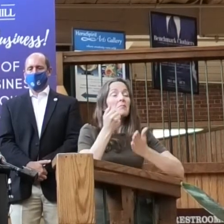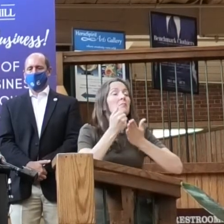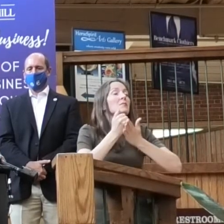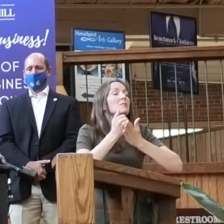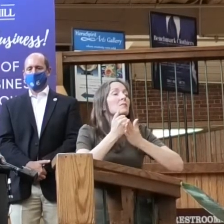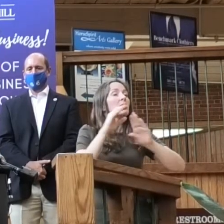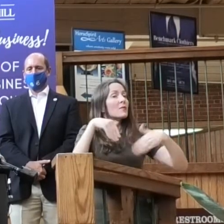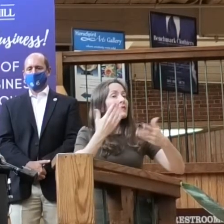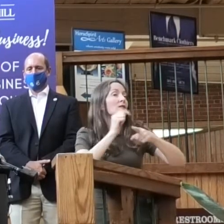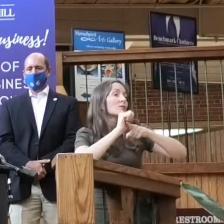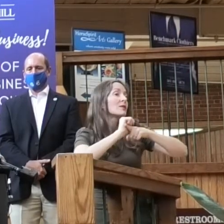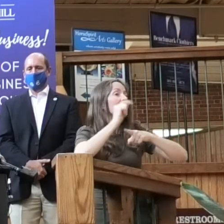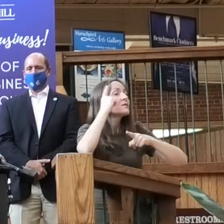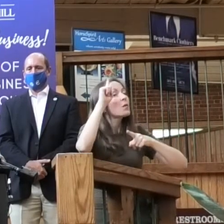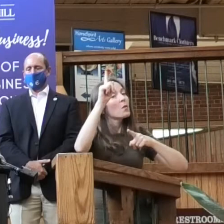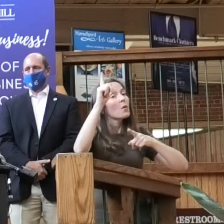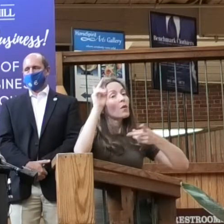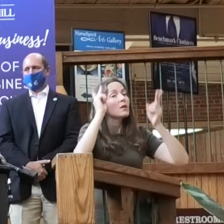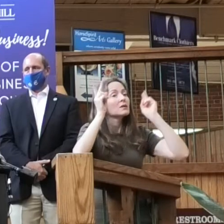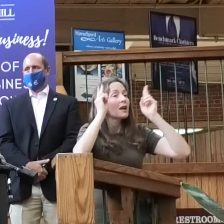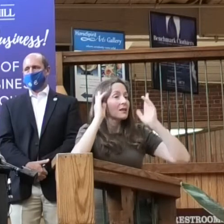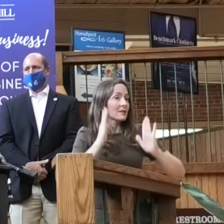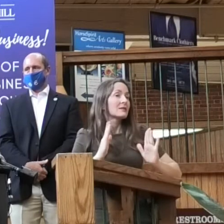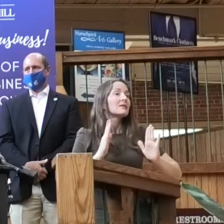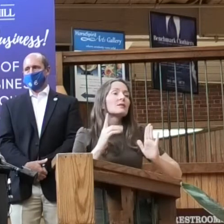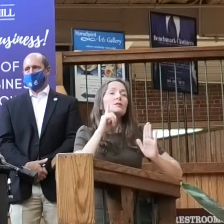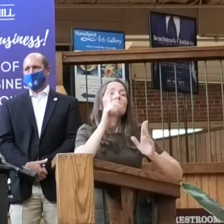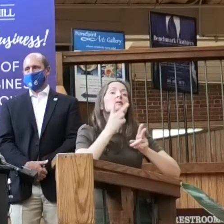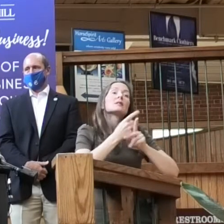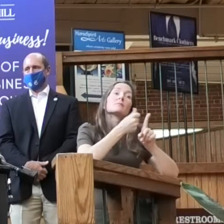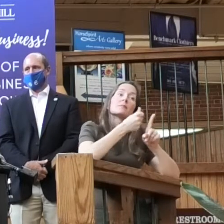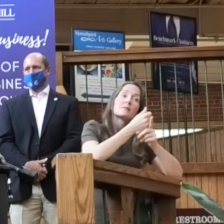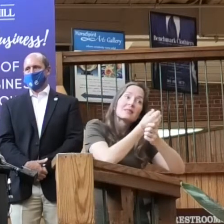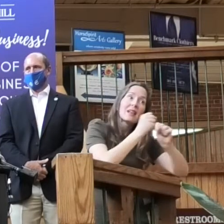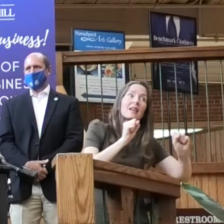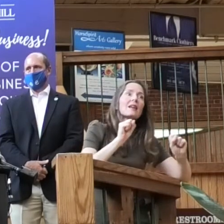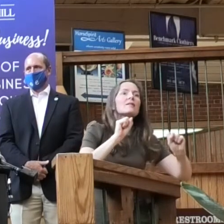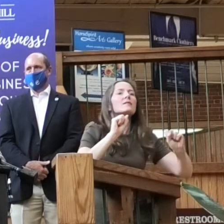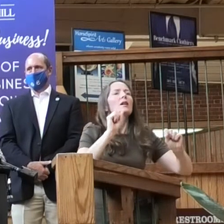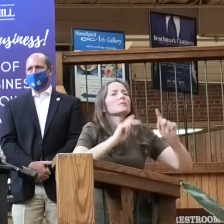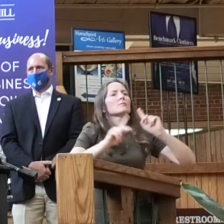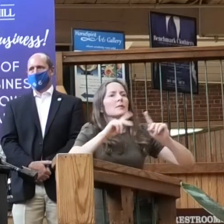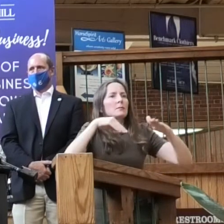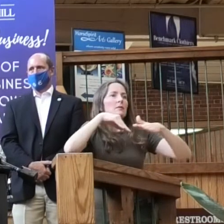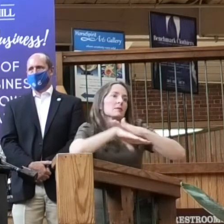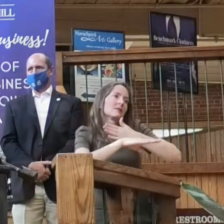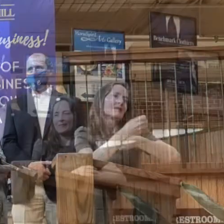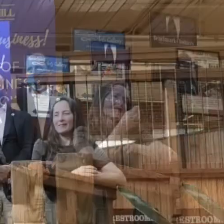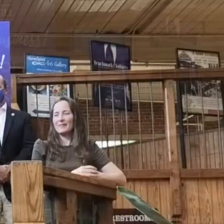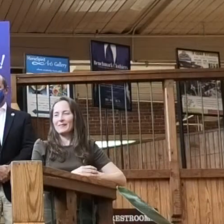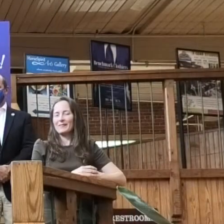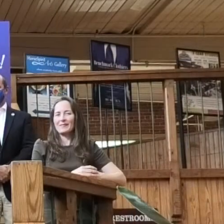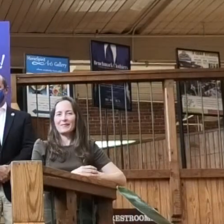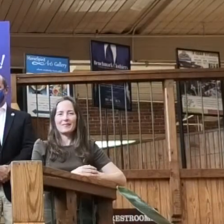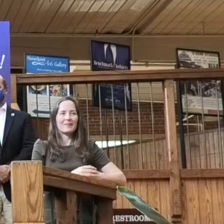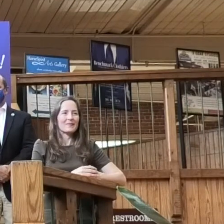to keep the guests and themselves safe. So we really appreciate the funds, and thank you again.